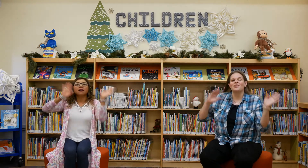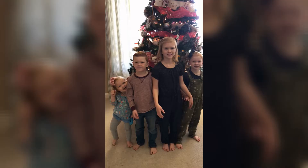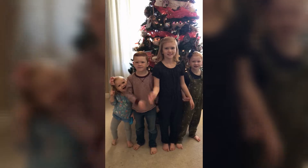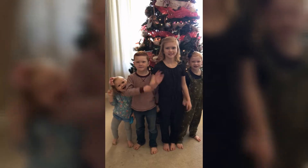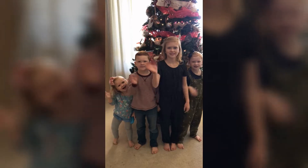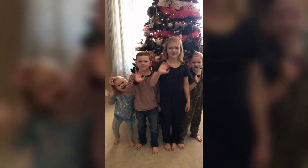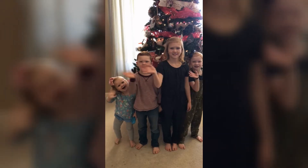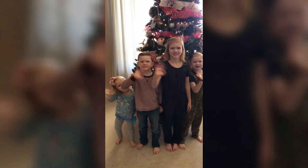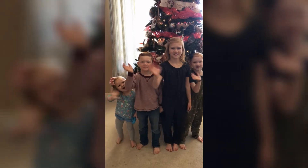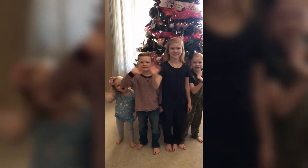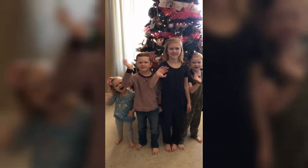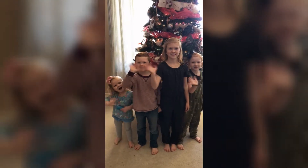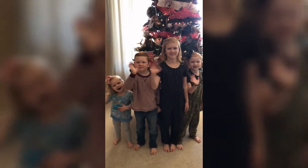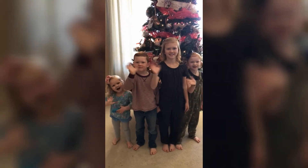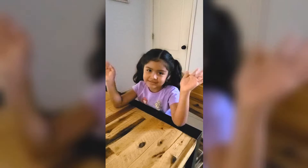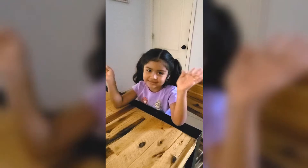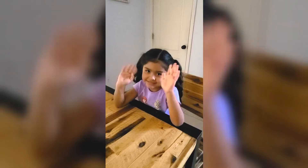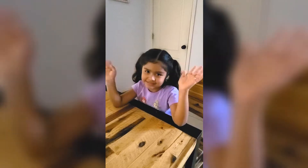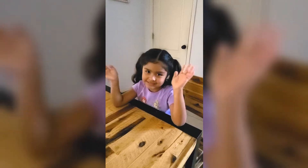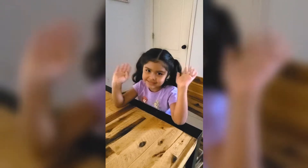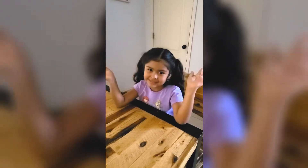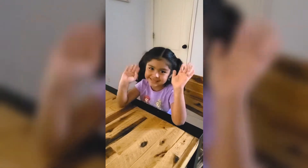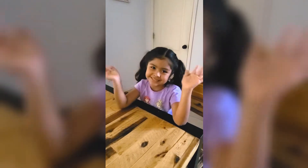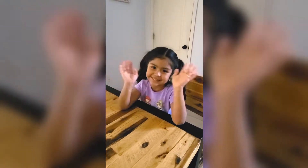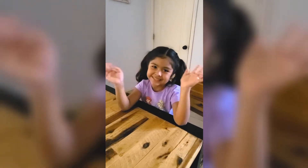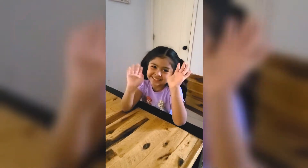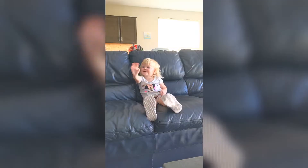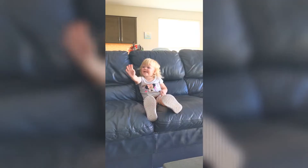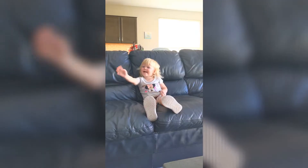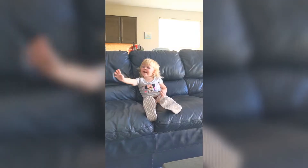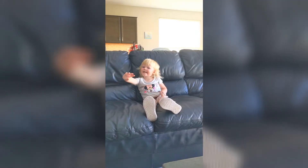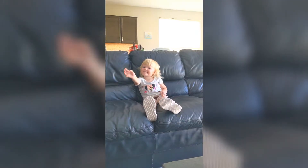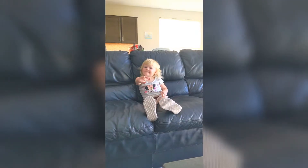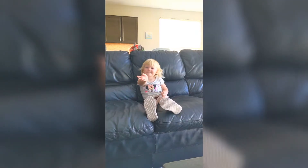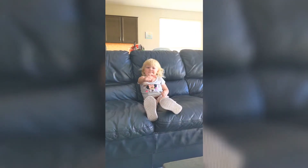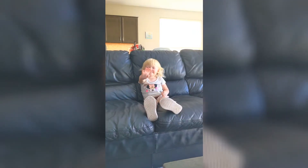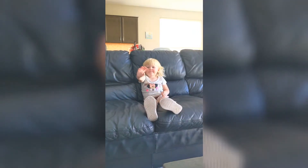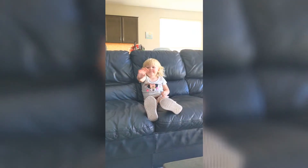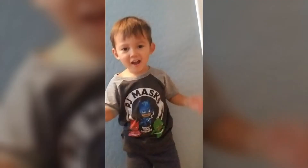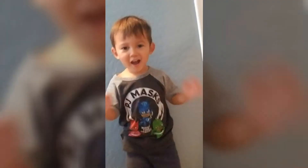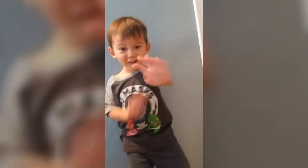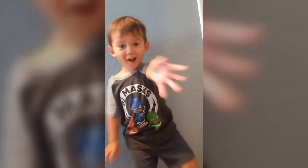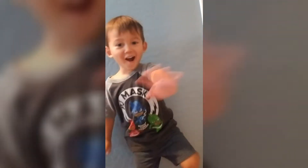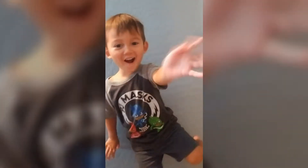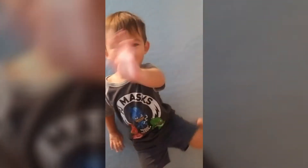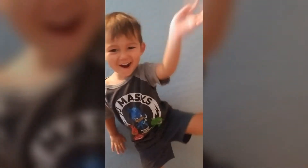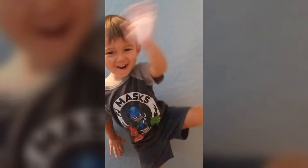wave hello, wave hello, everybody wave hello,